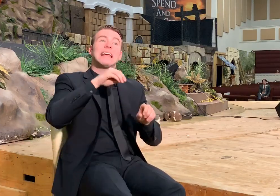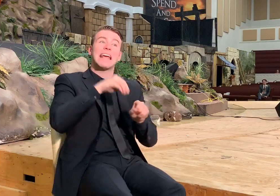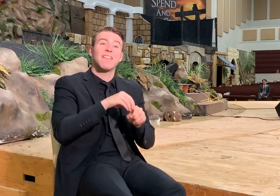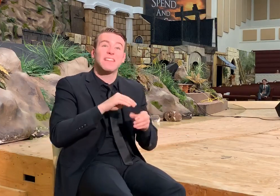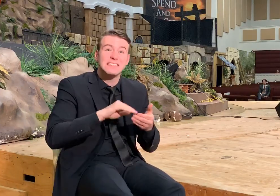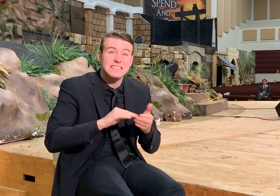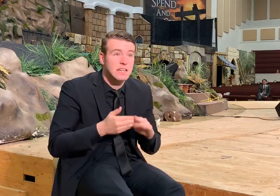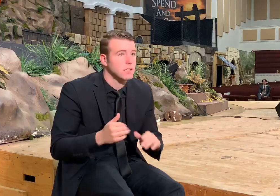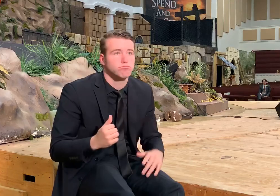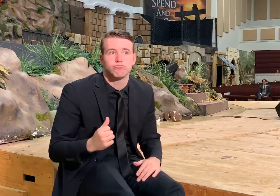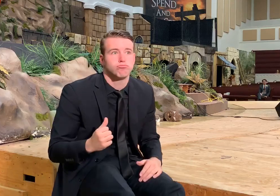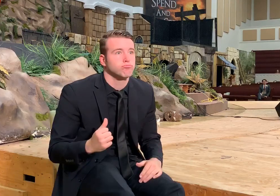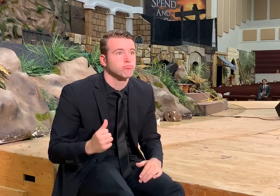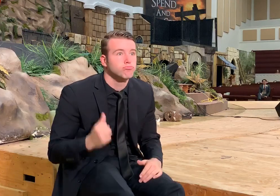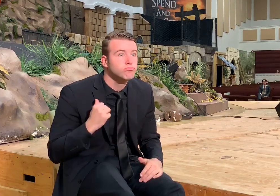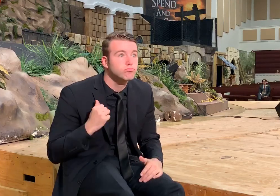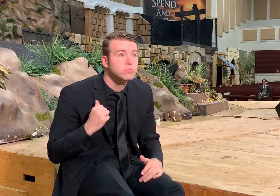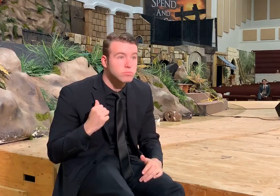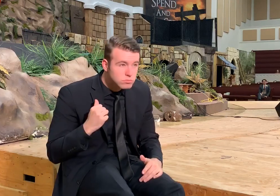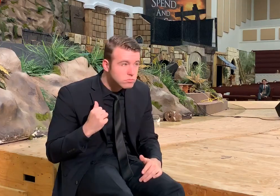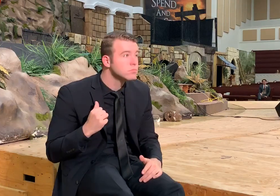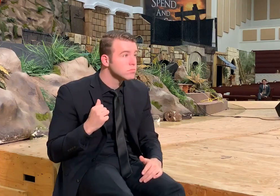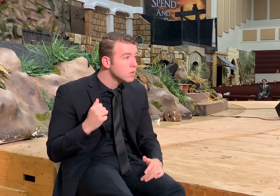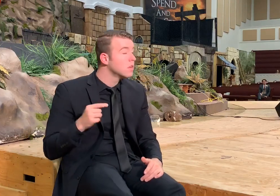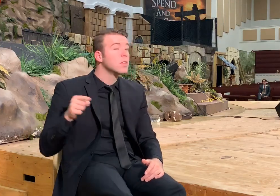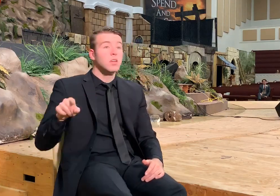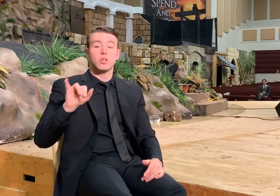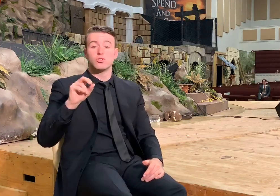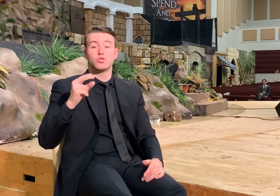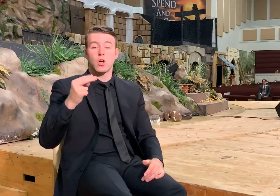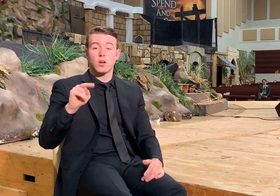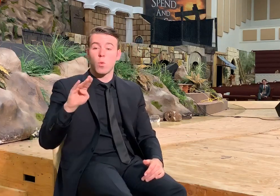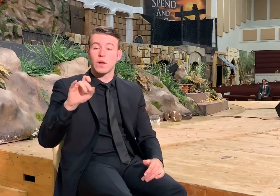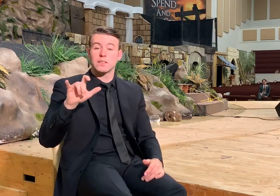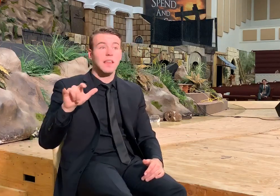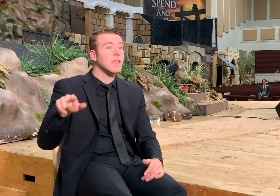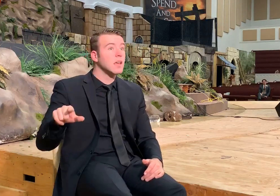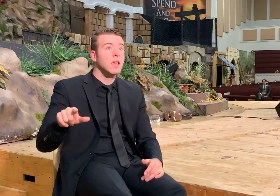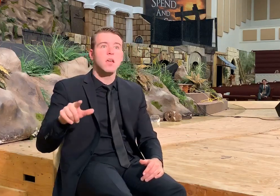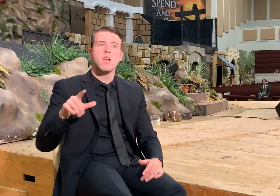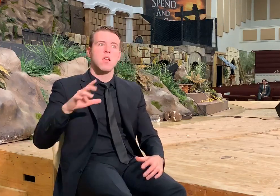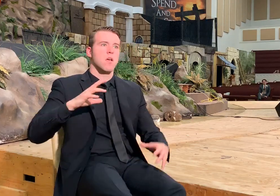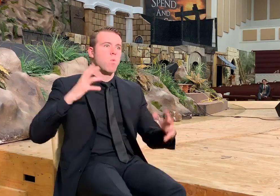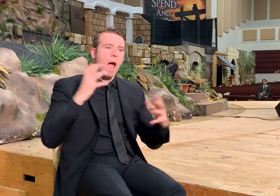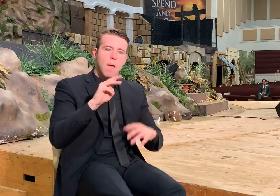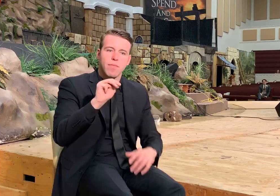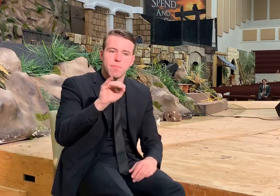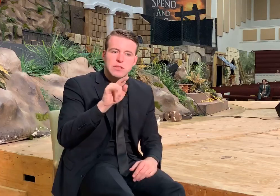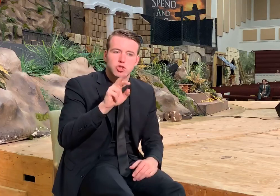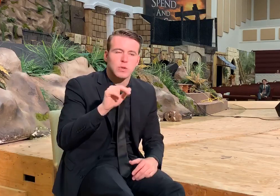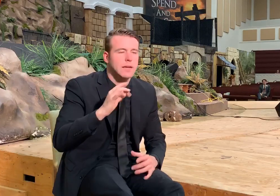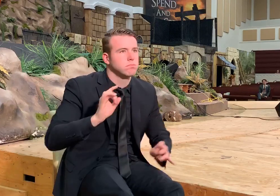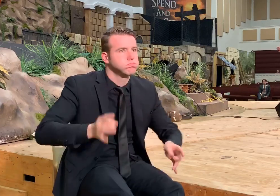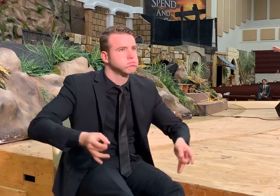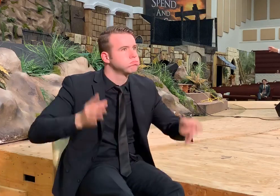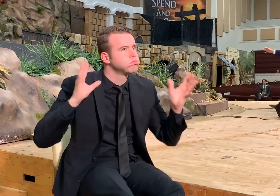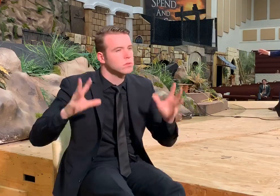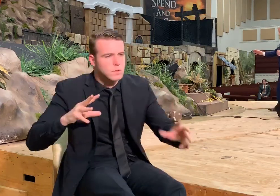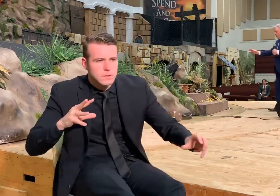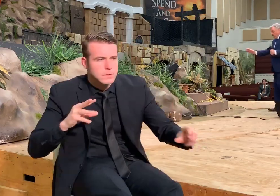And so here's a man that's greater. I'm talking about the mystery that's hidden. That's greater